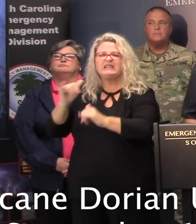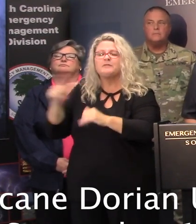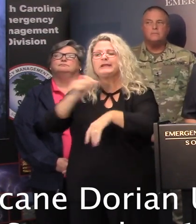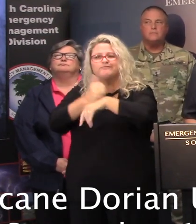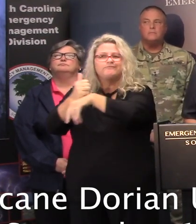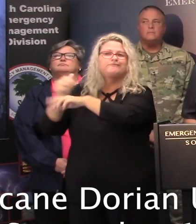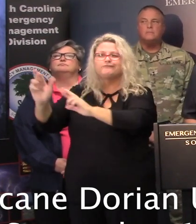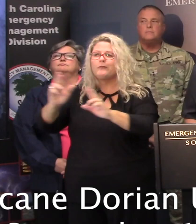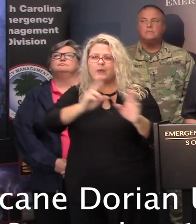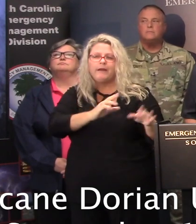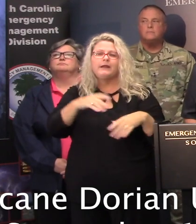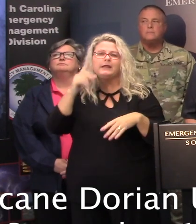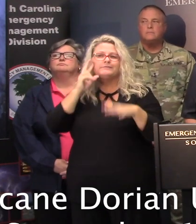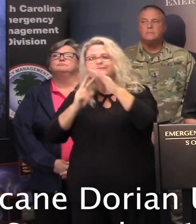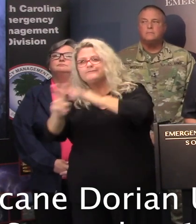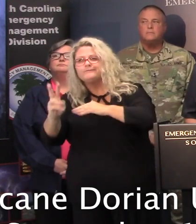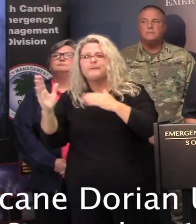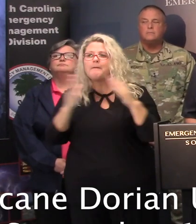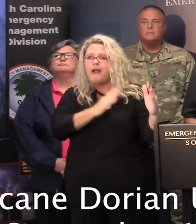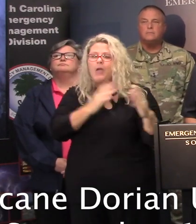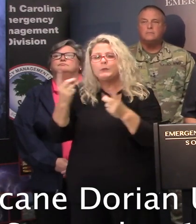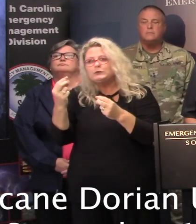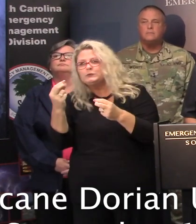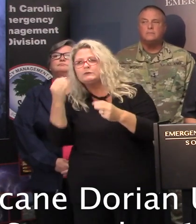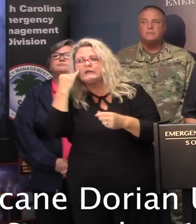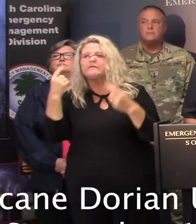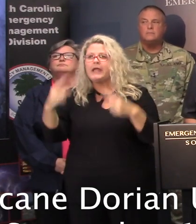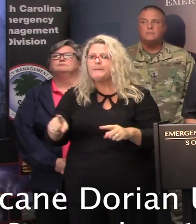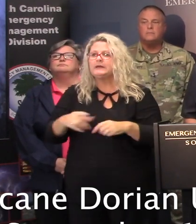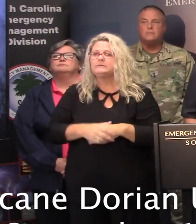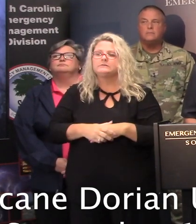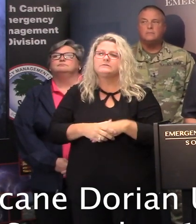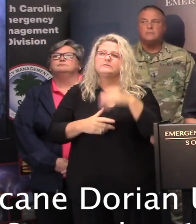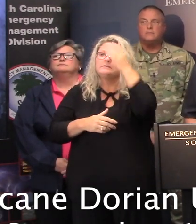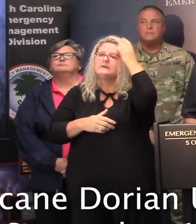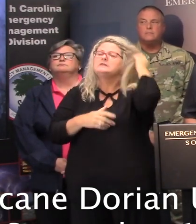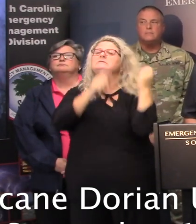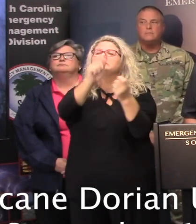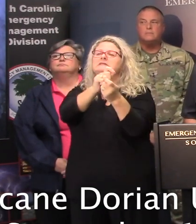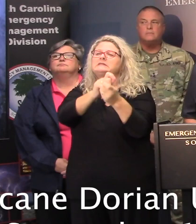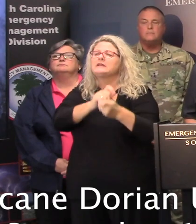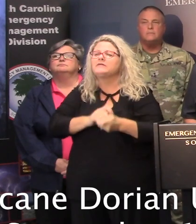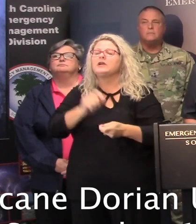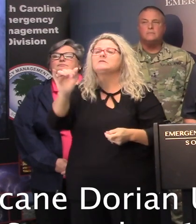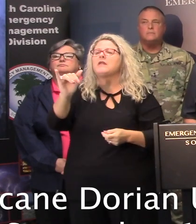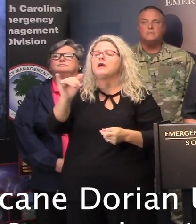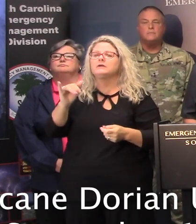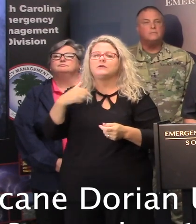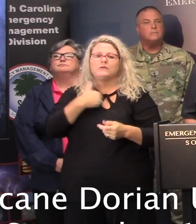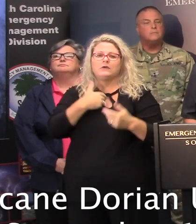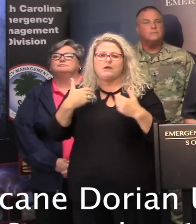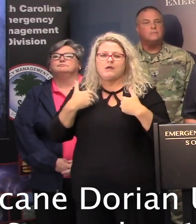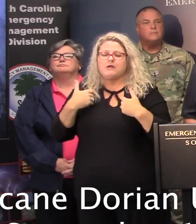doing is taking a look at potential, uh, planning, uh, Uh, in terms of logistics, uh, we have, uh, uh, got a